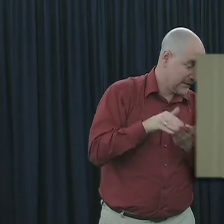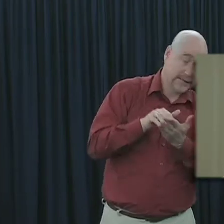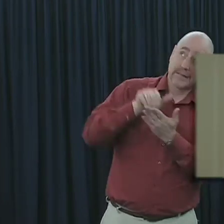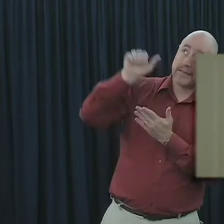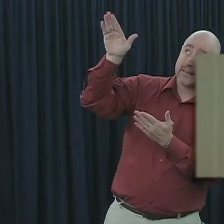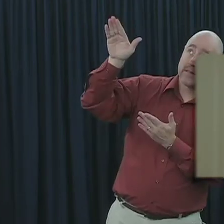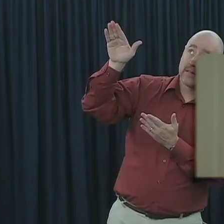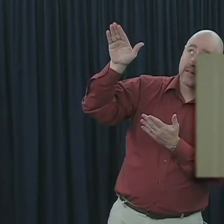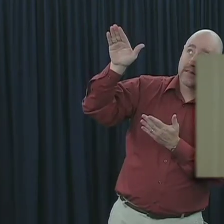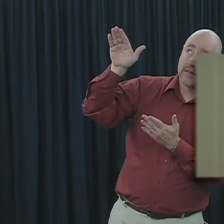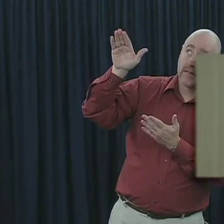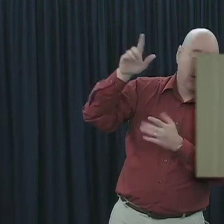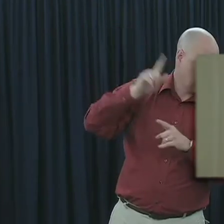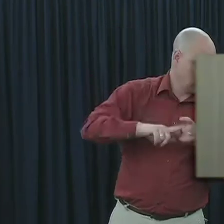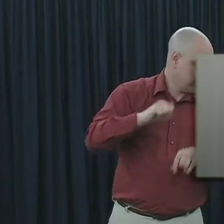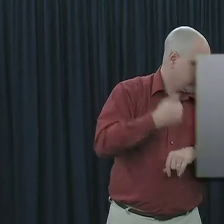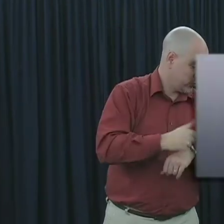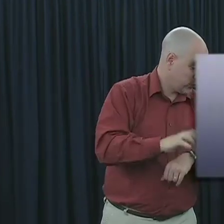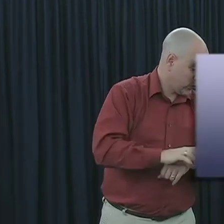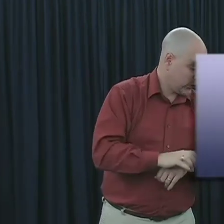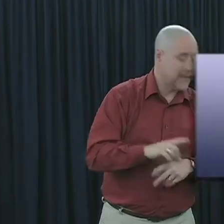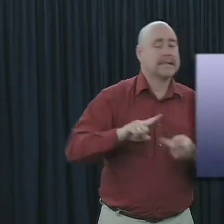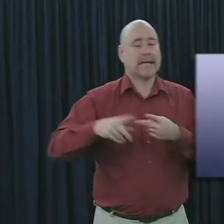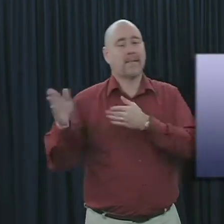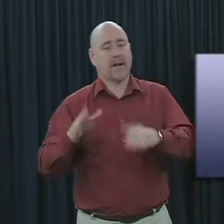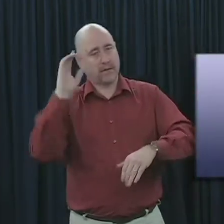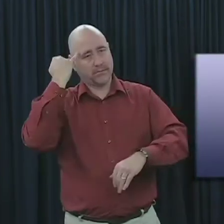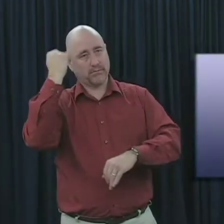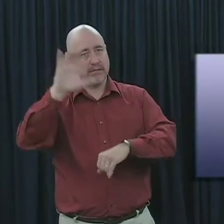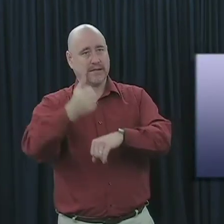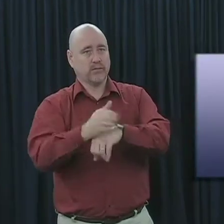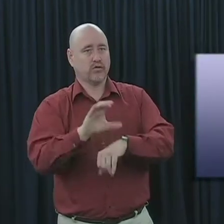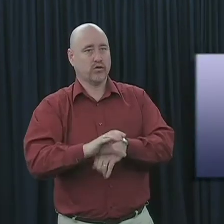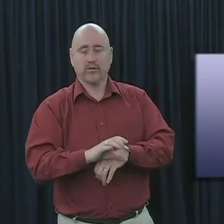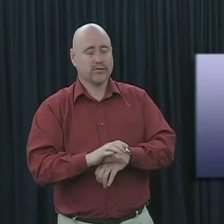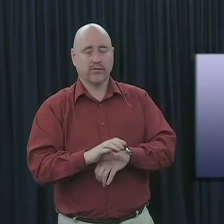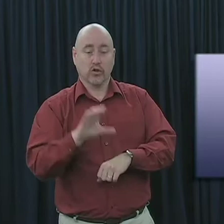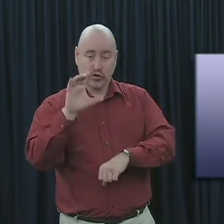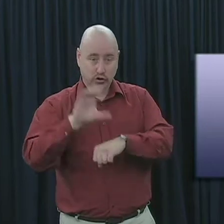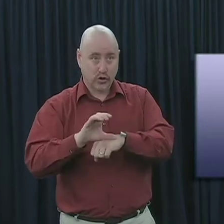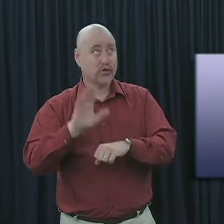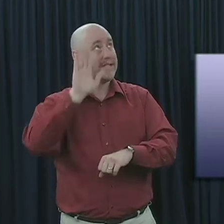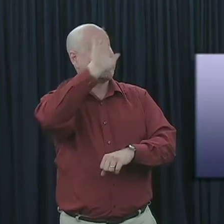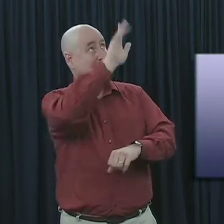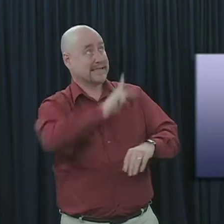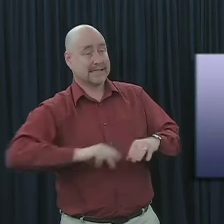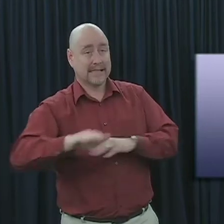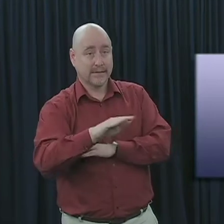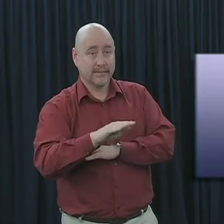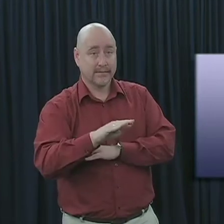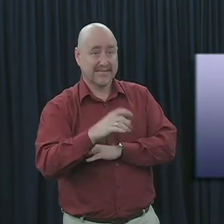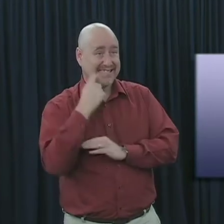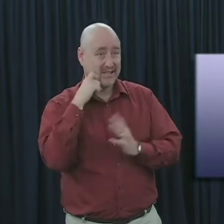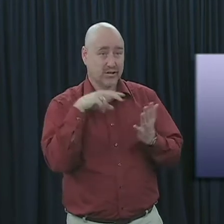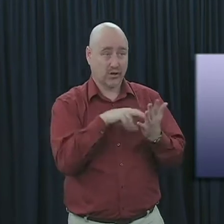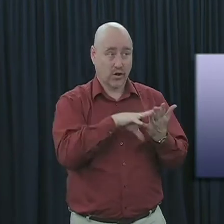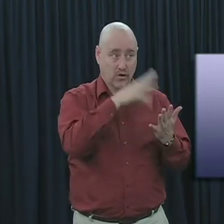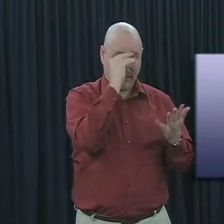allegedly unable to establish His kingdom. The church as God's kingdom, as we learned earlier, are